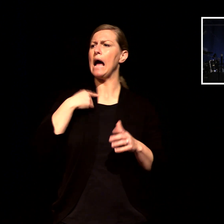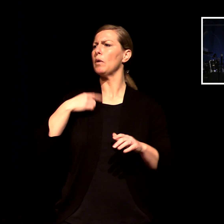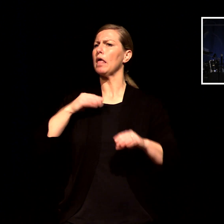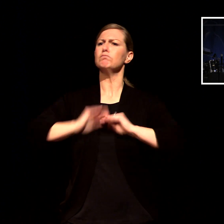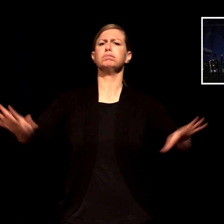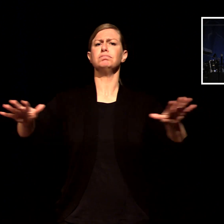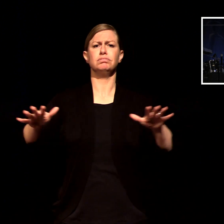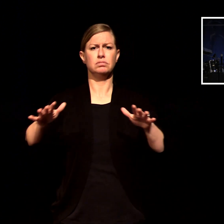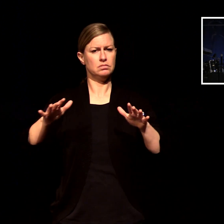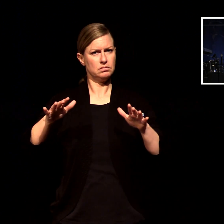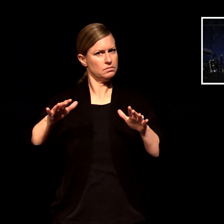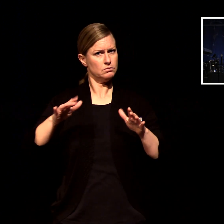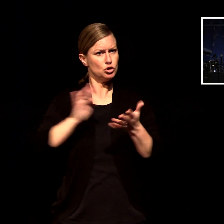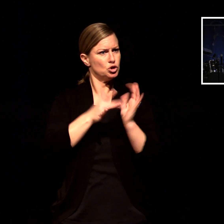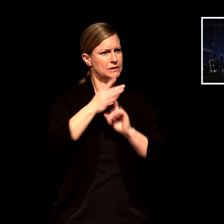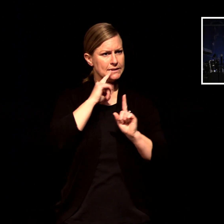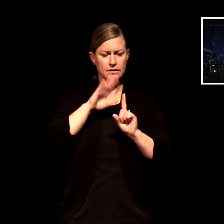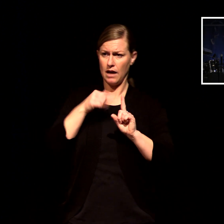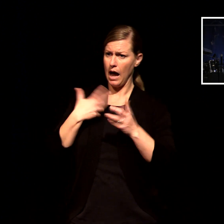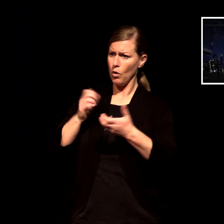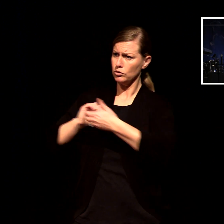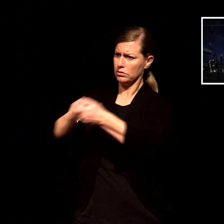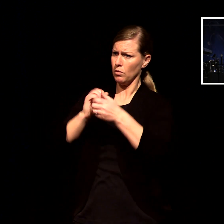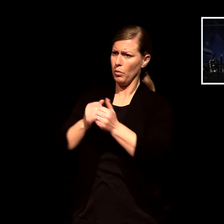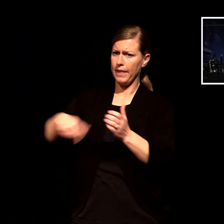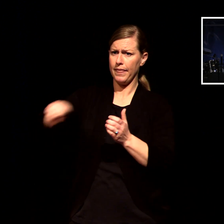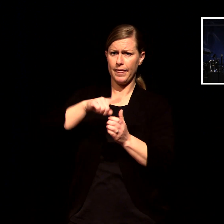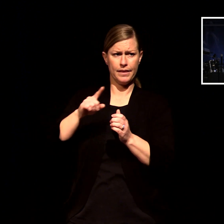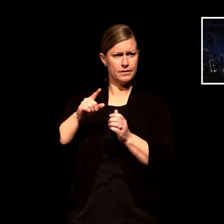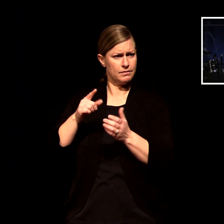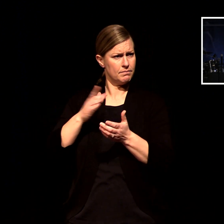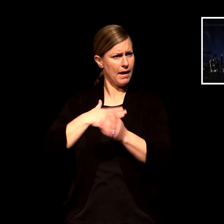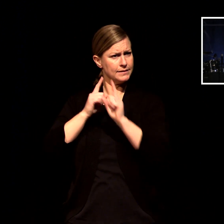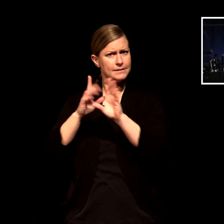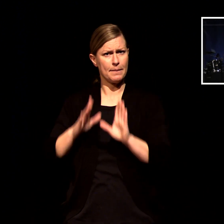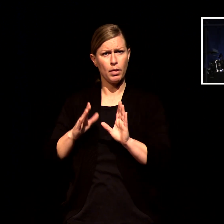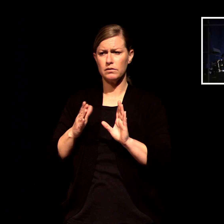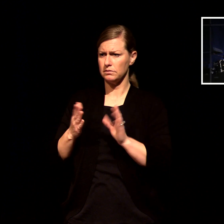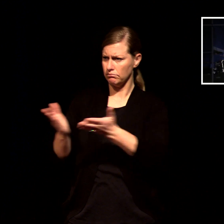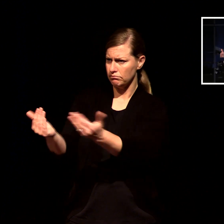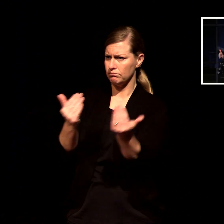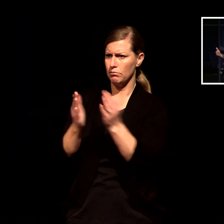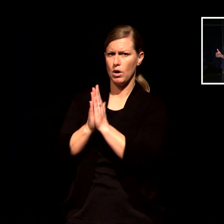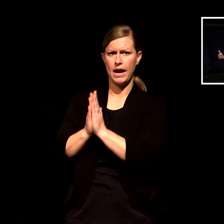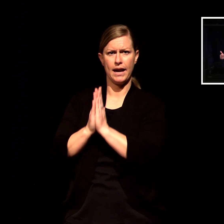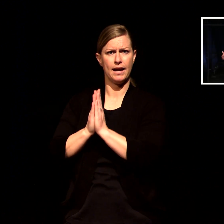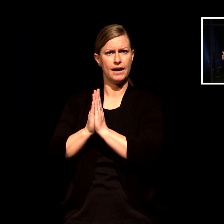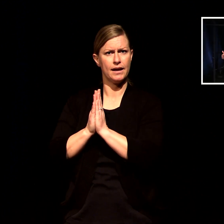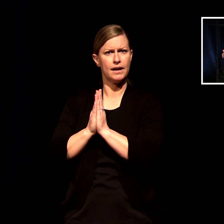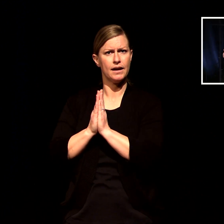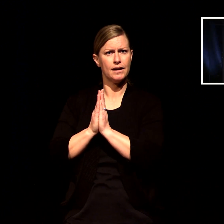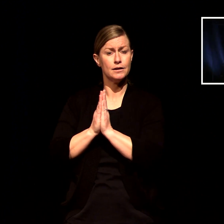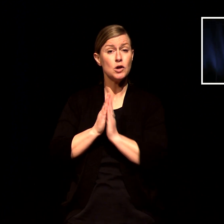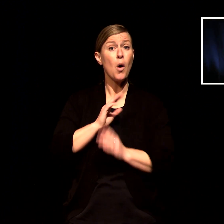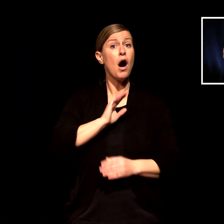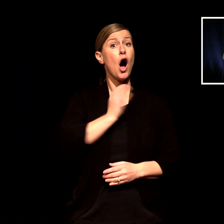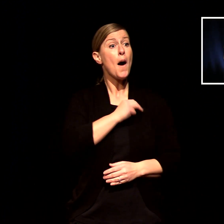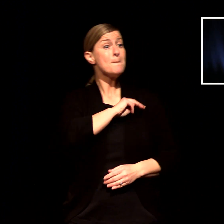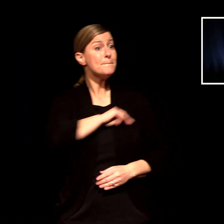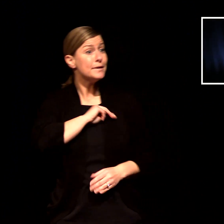in this pray mission mission is born out of prayer the seminal moment